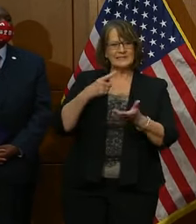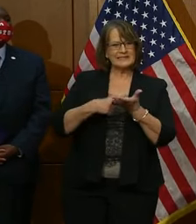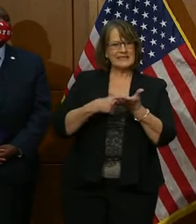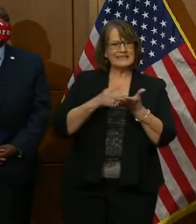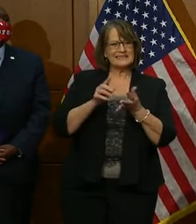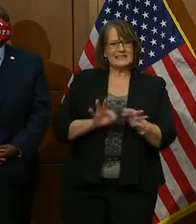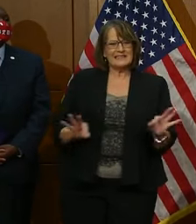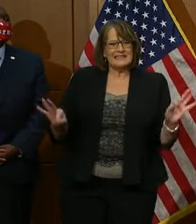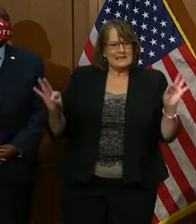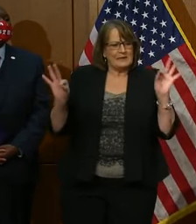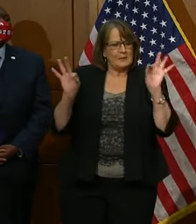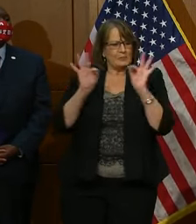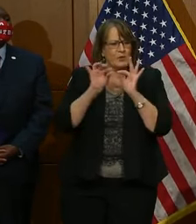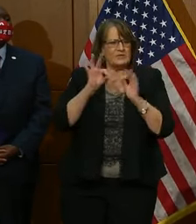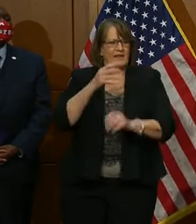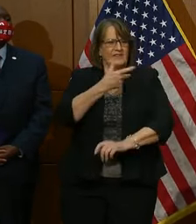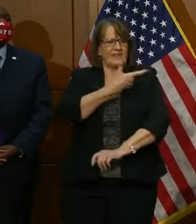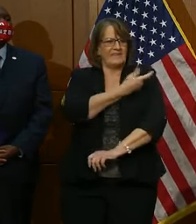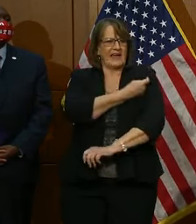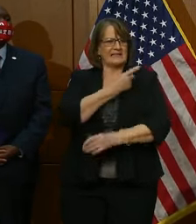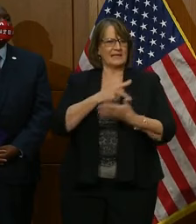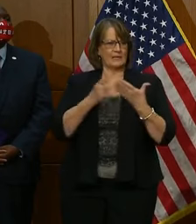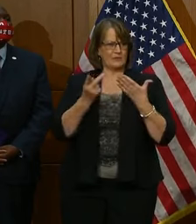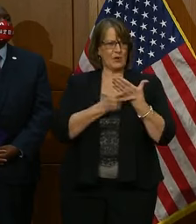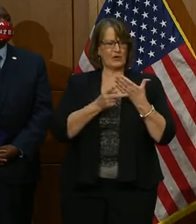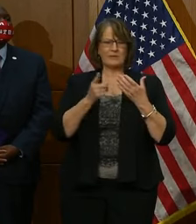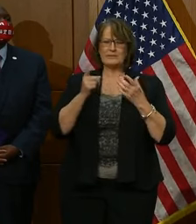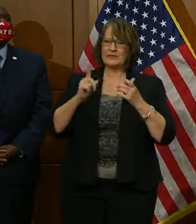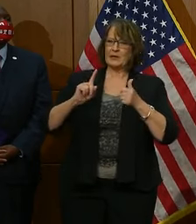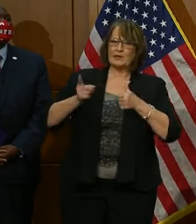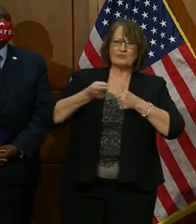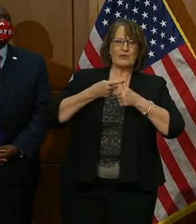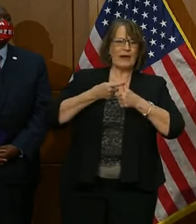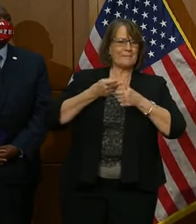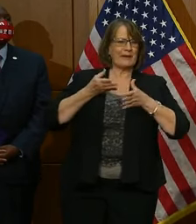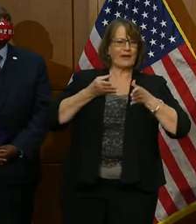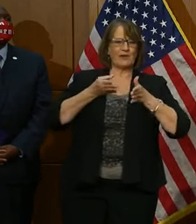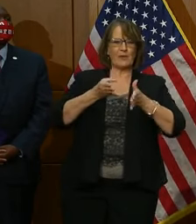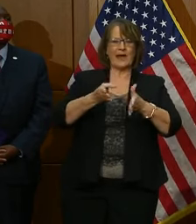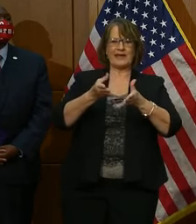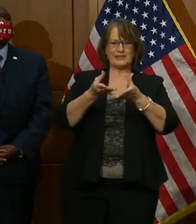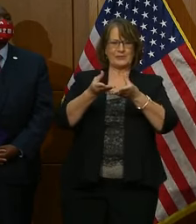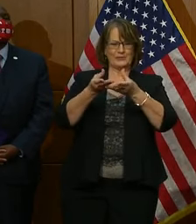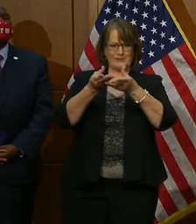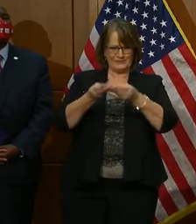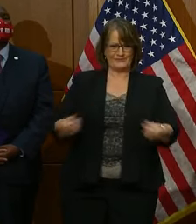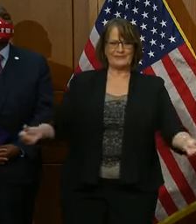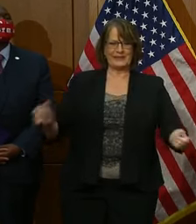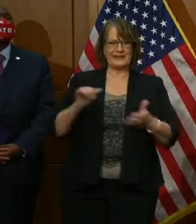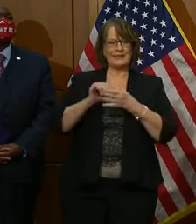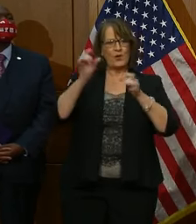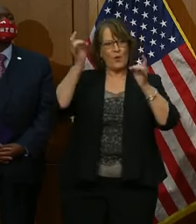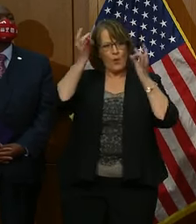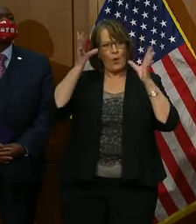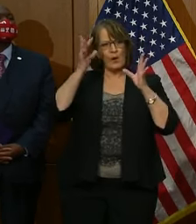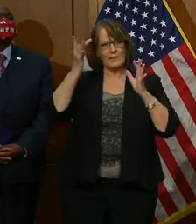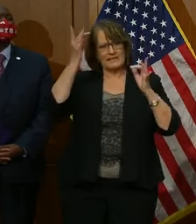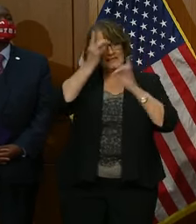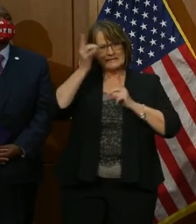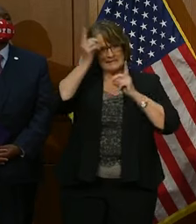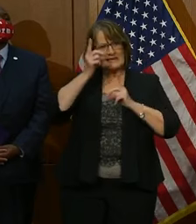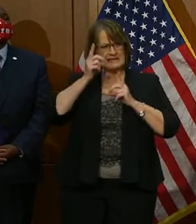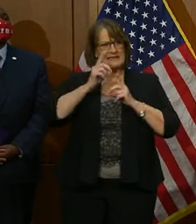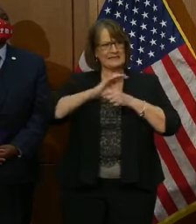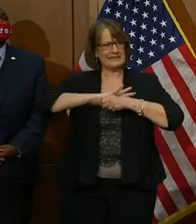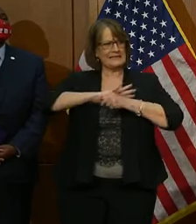importance of the vaccine program as the primary means to blunt the spread of this pernicious disease that